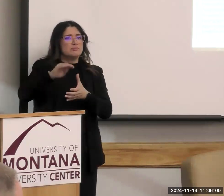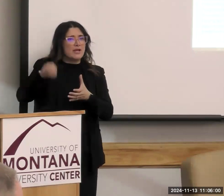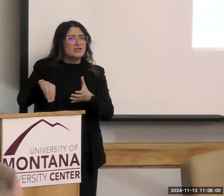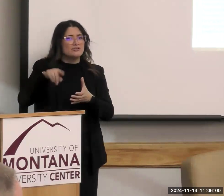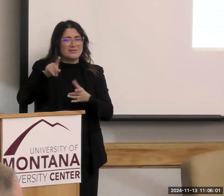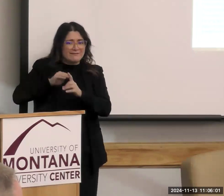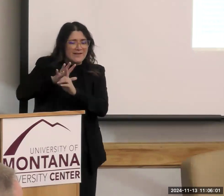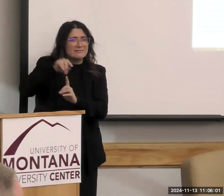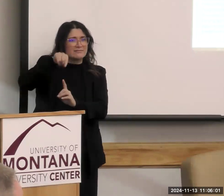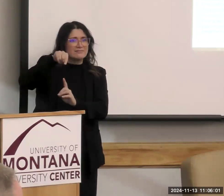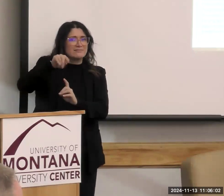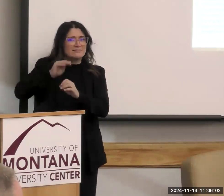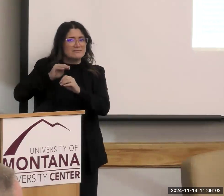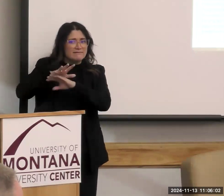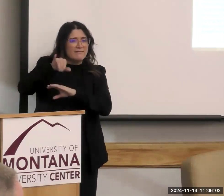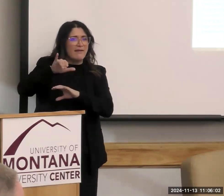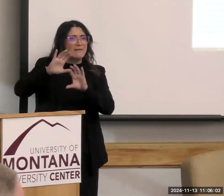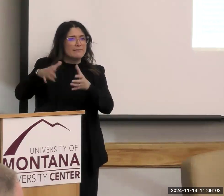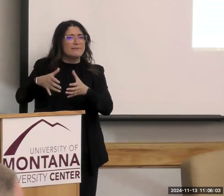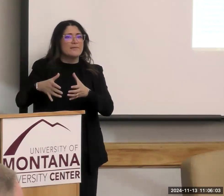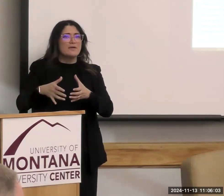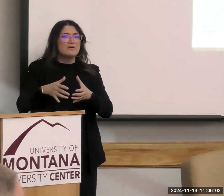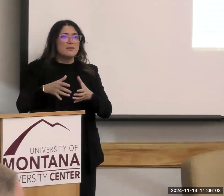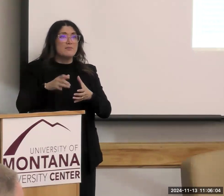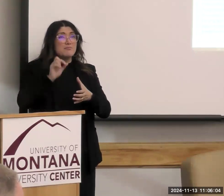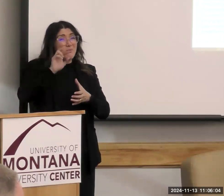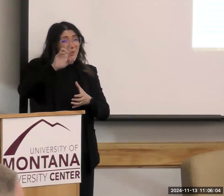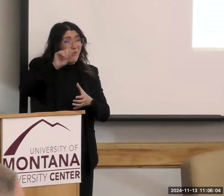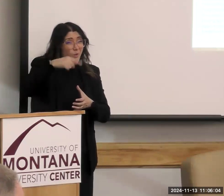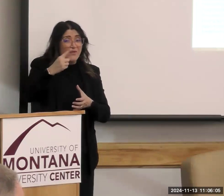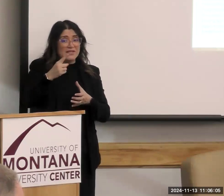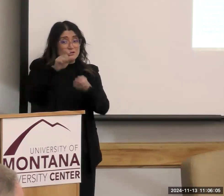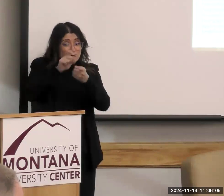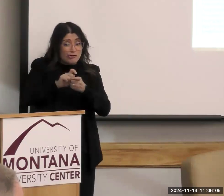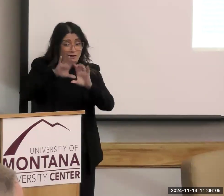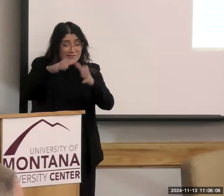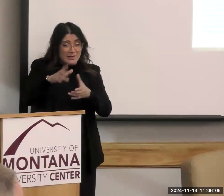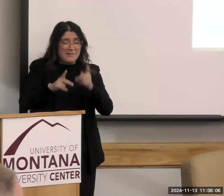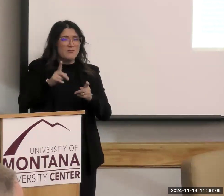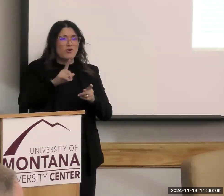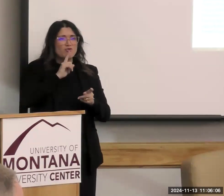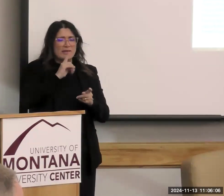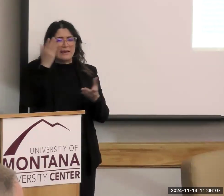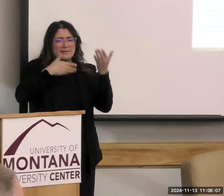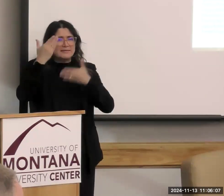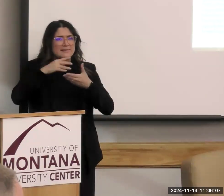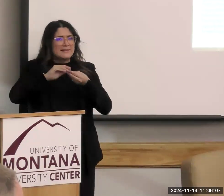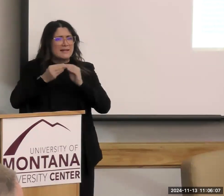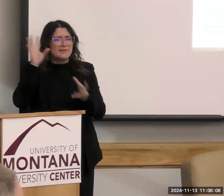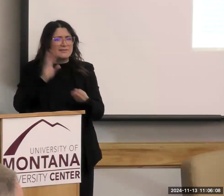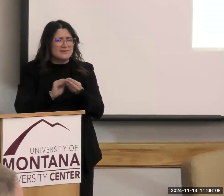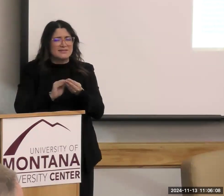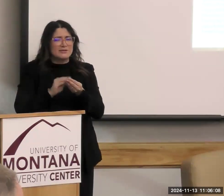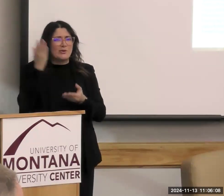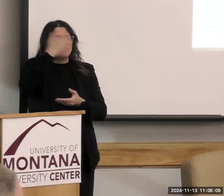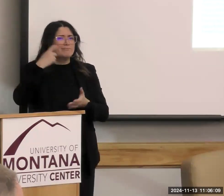with a certain demographic are afflicted. So they get buried in those numbers and we don't recognize that they